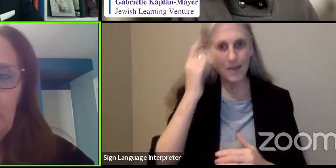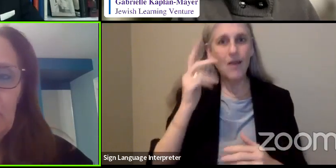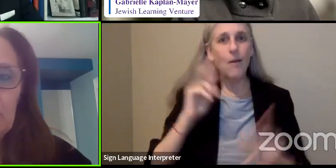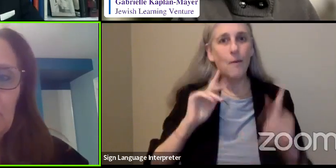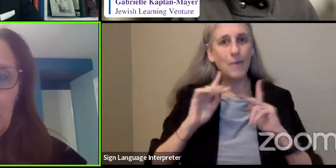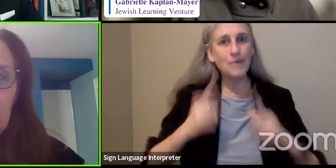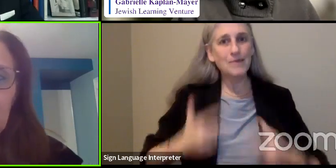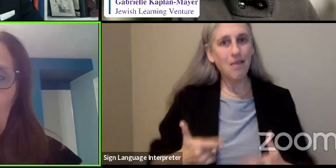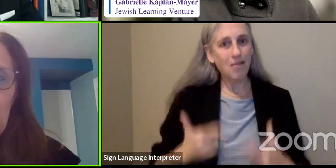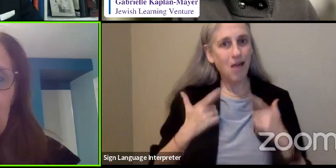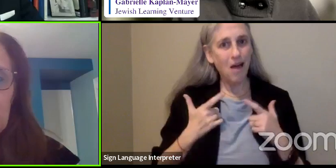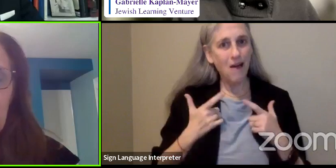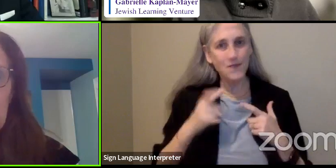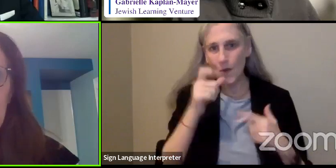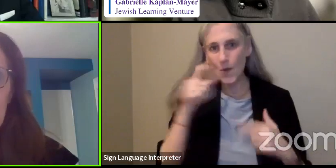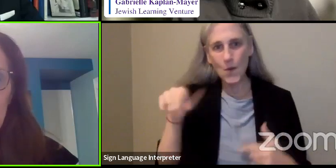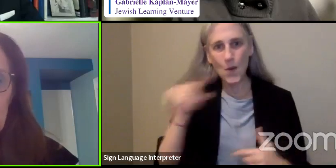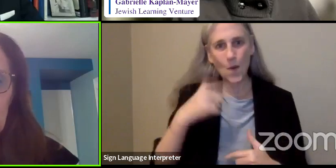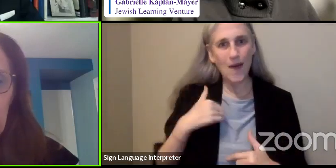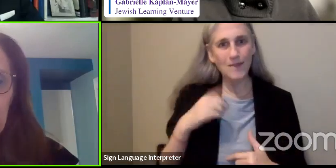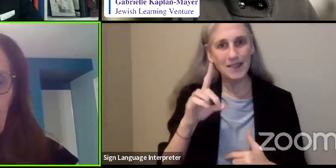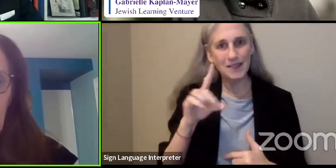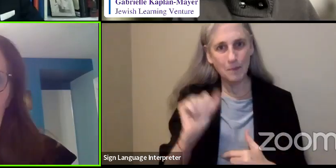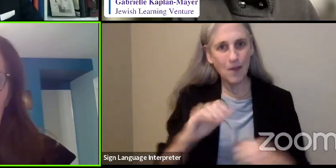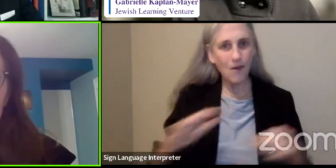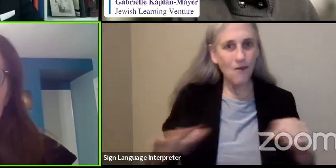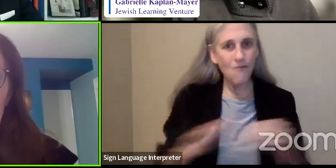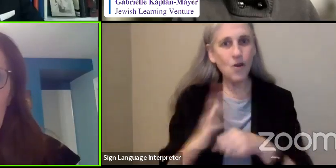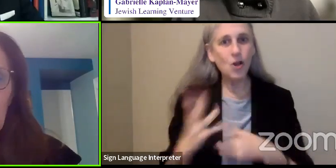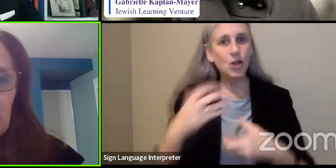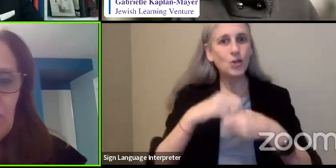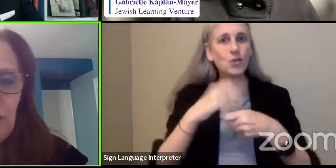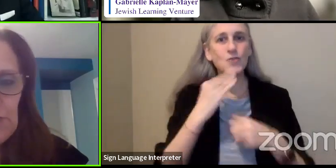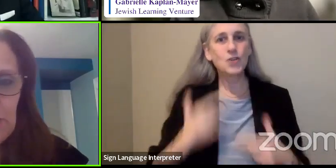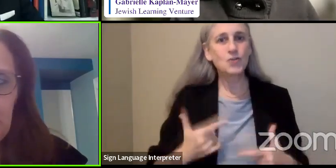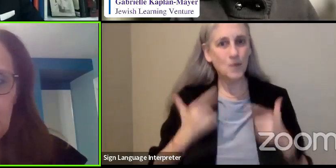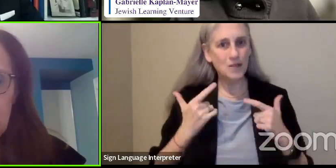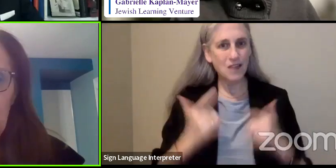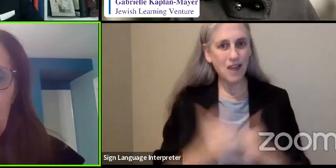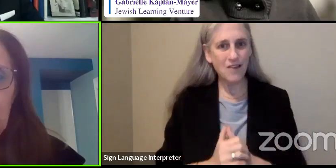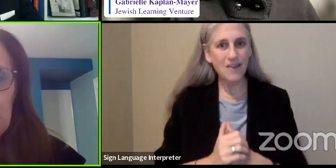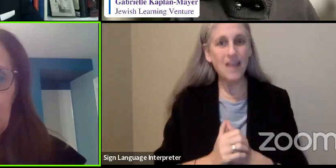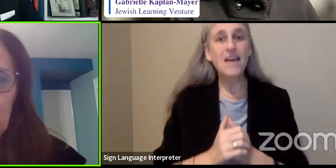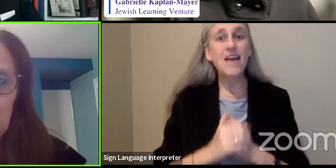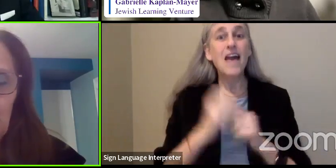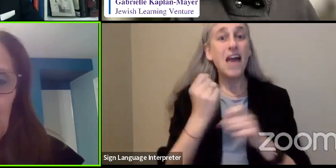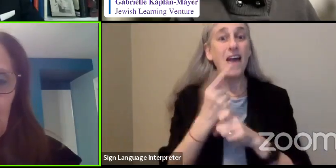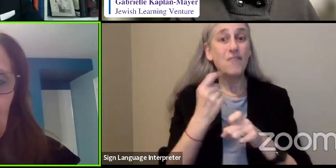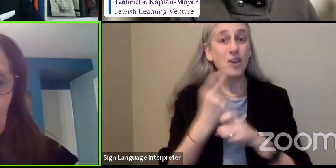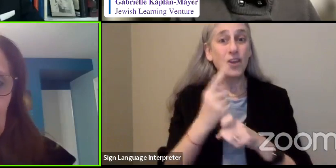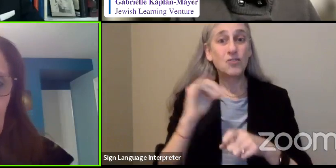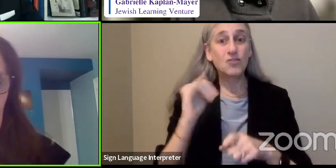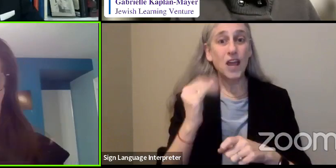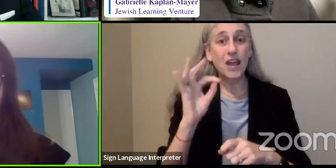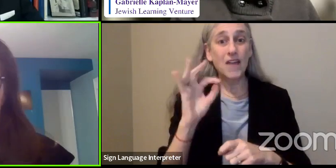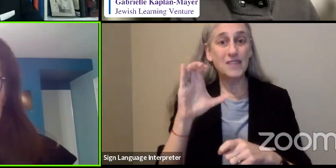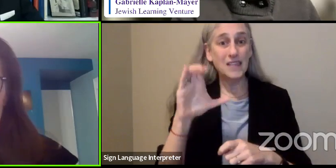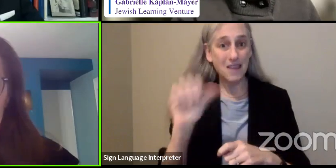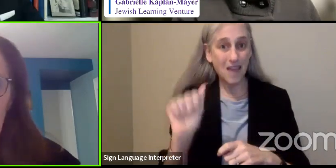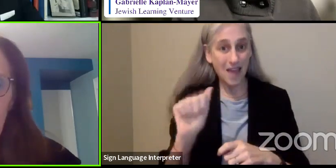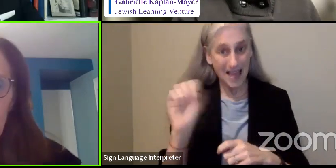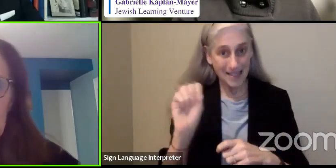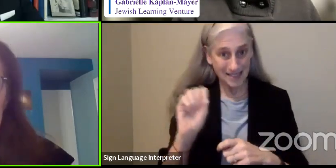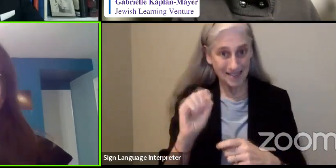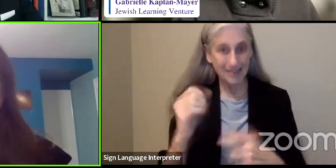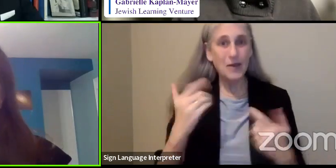their right to be included in all aspects of Jewish life. Every year at JFCS, we host a virtual program in honor of